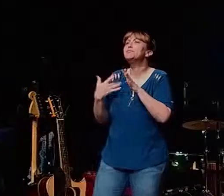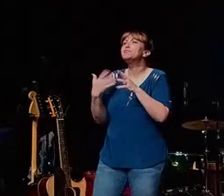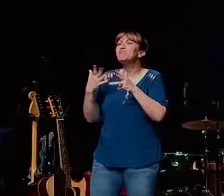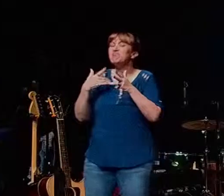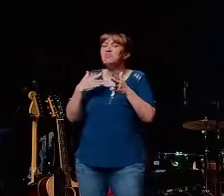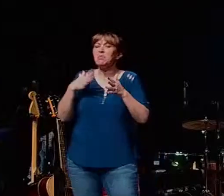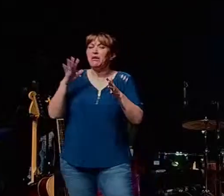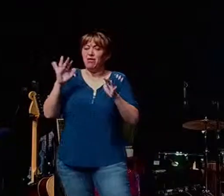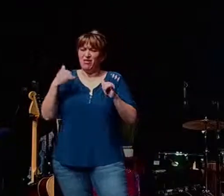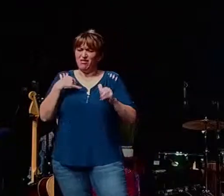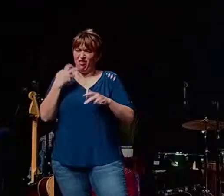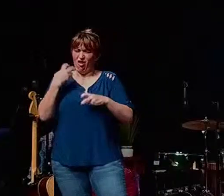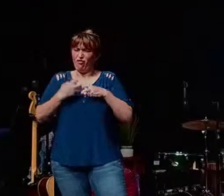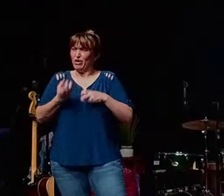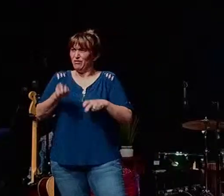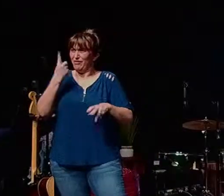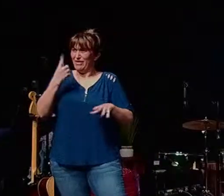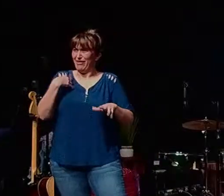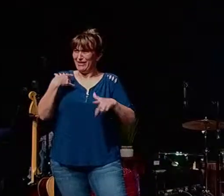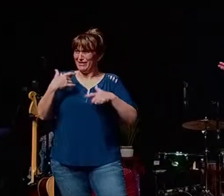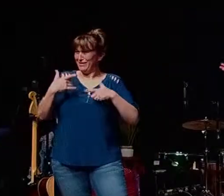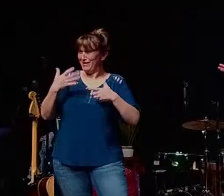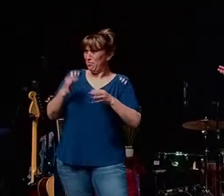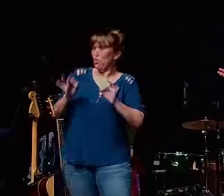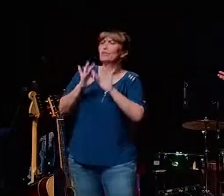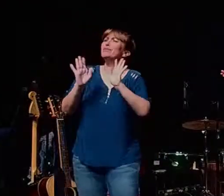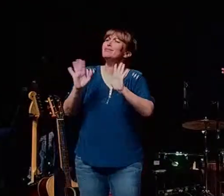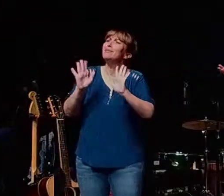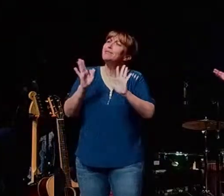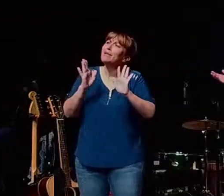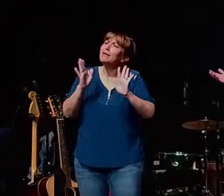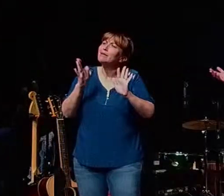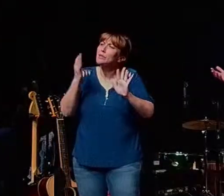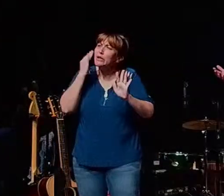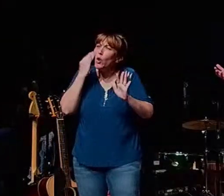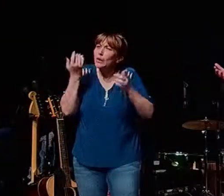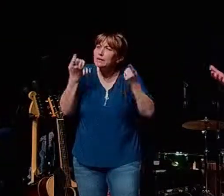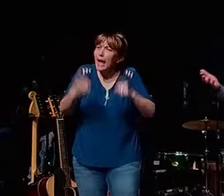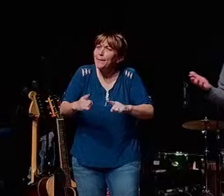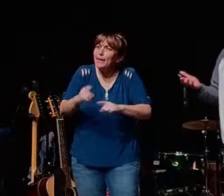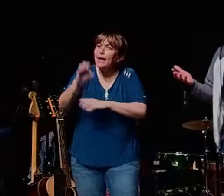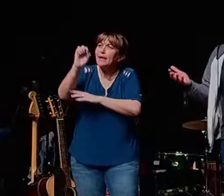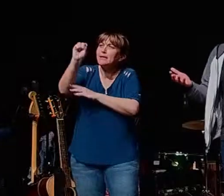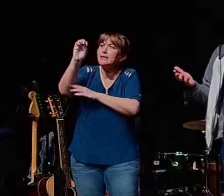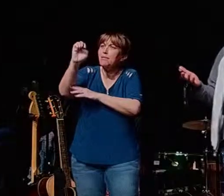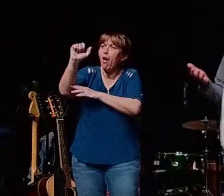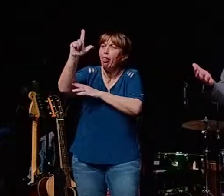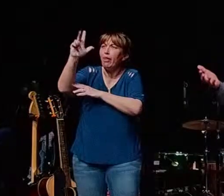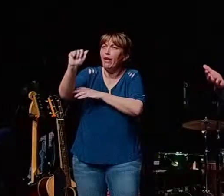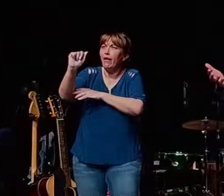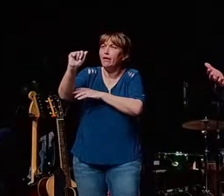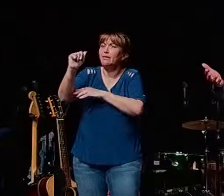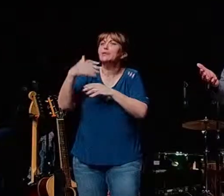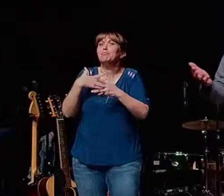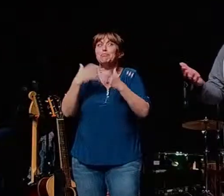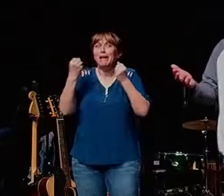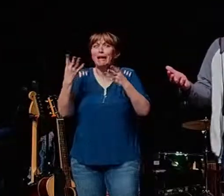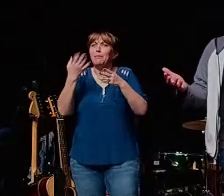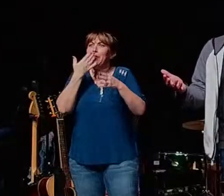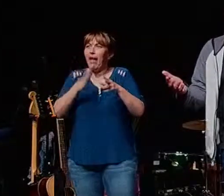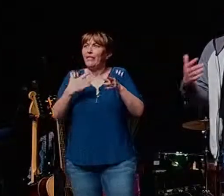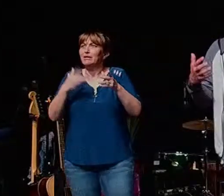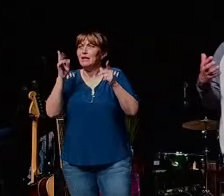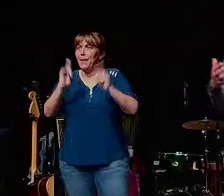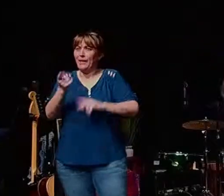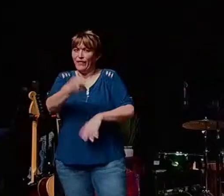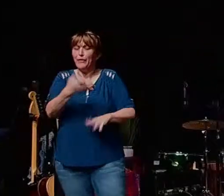for us to to go oh this is a big deal because we know we know what's going on in somalia if you read the news not a lot is going on in somalia actually some bad things are happening in somalia